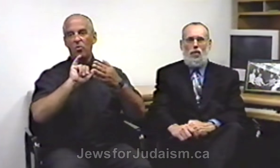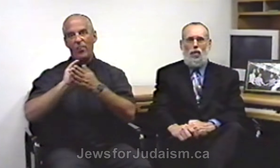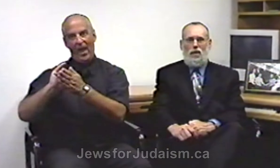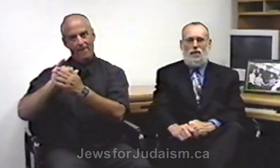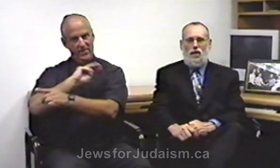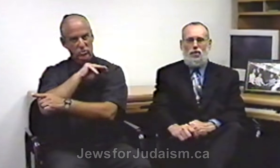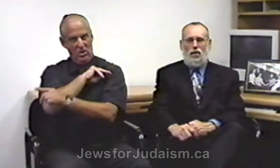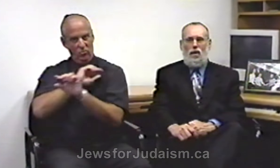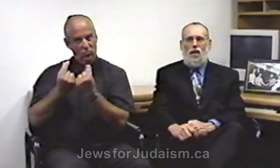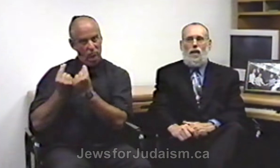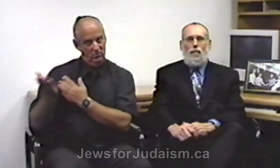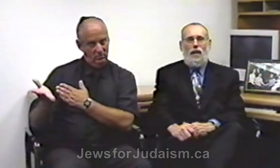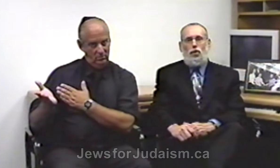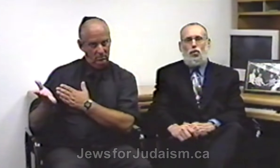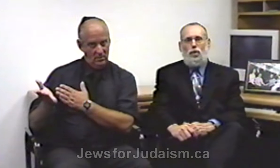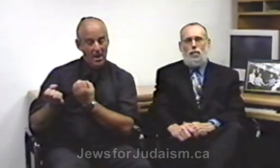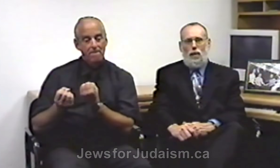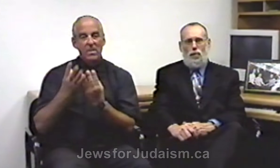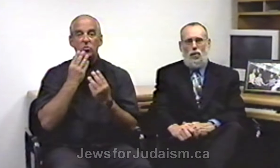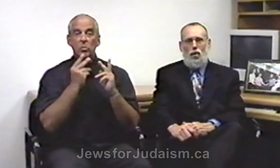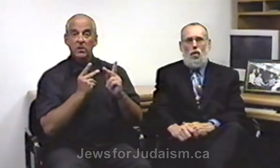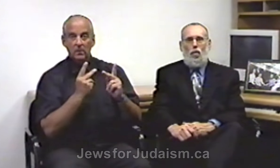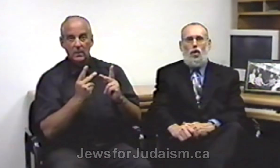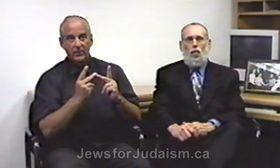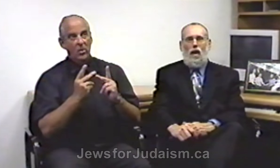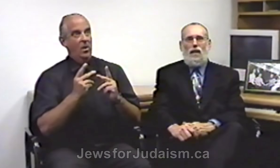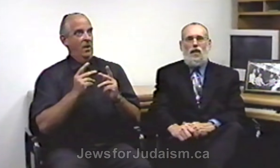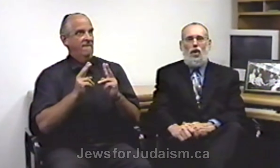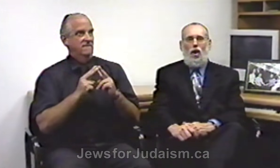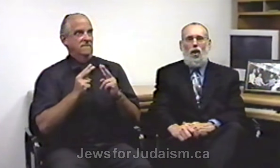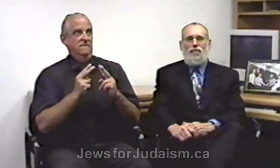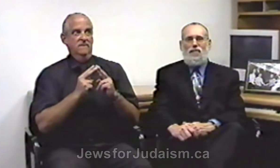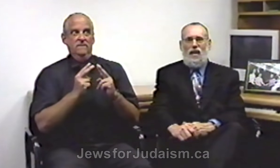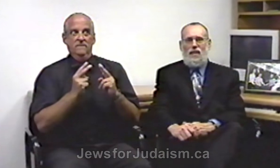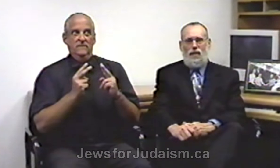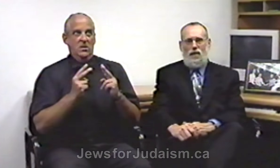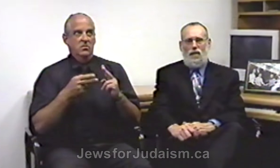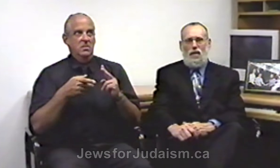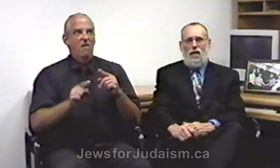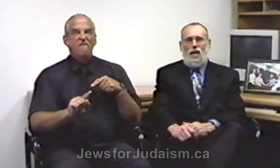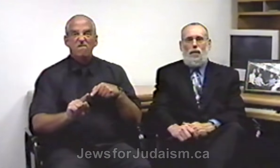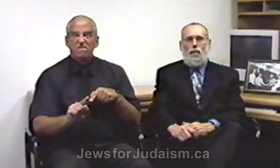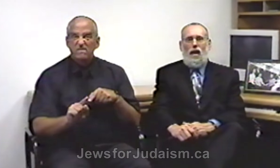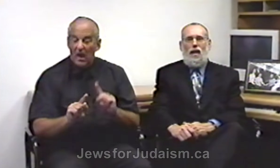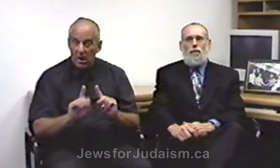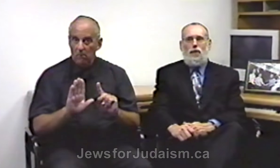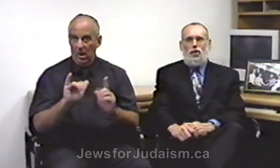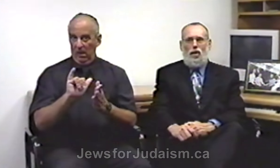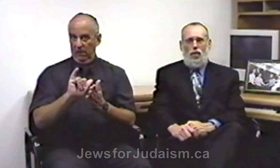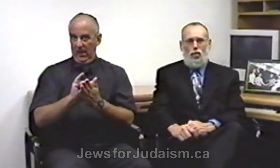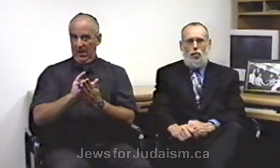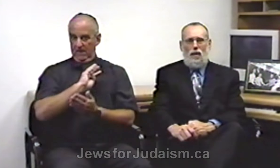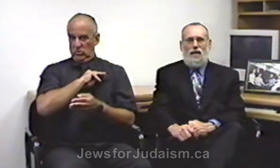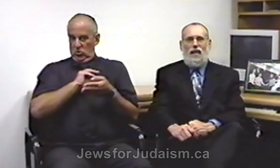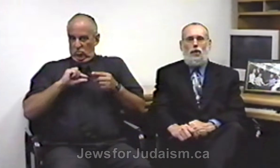organization. Many Jewish people were greatly offended by a missionary group that